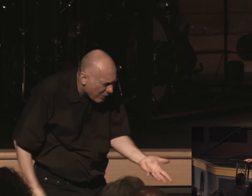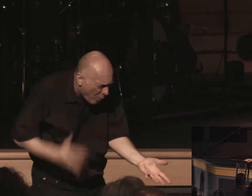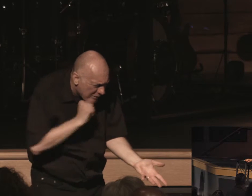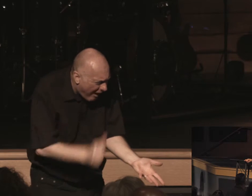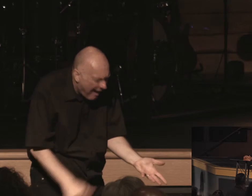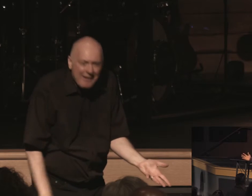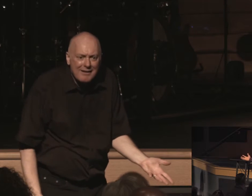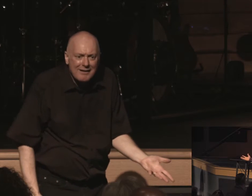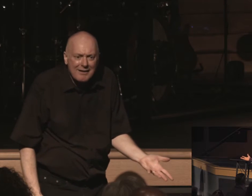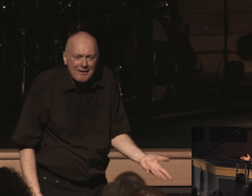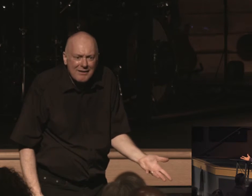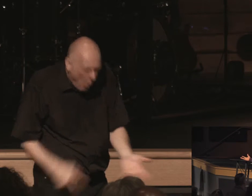what's the problem